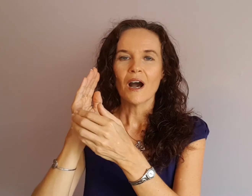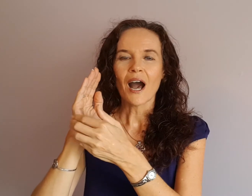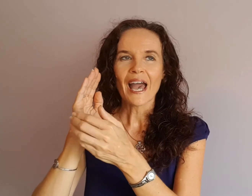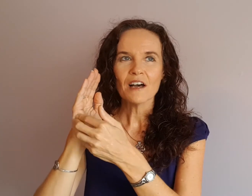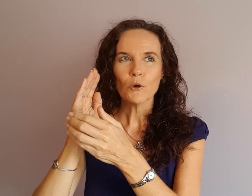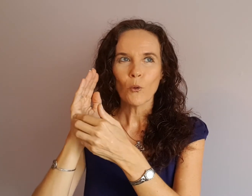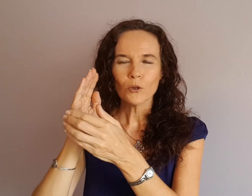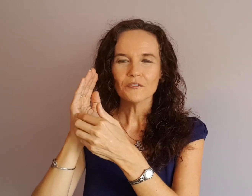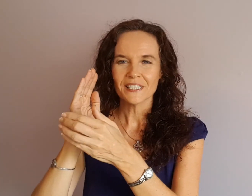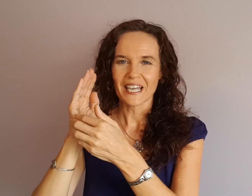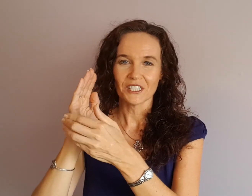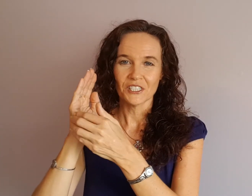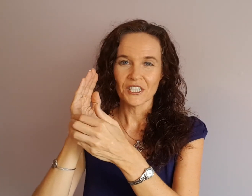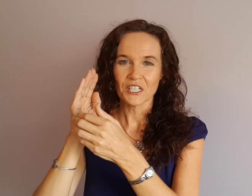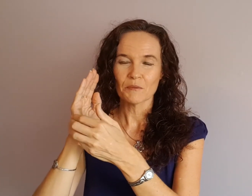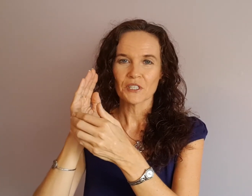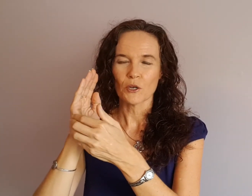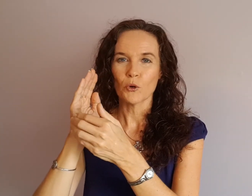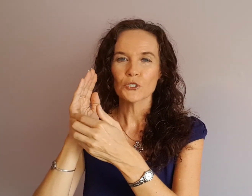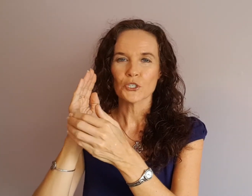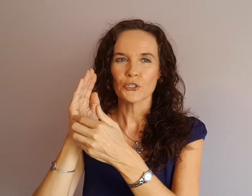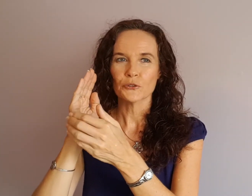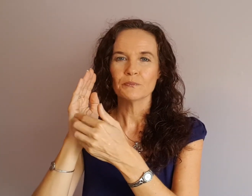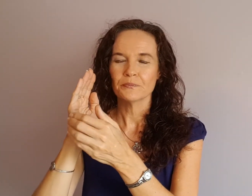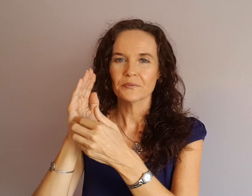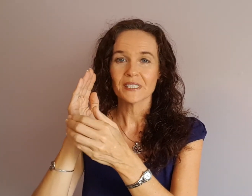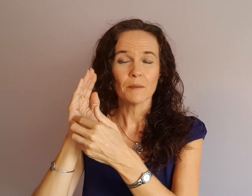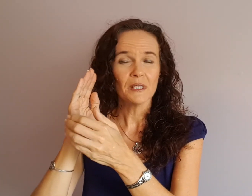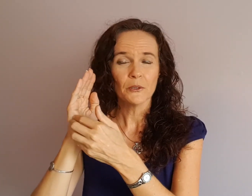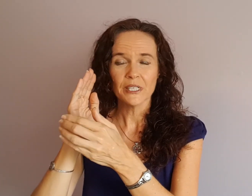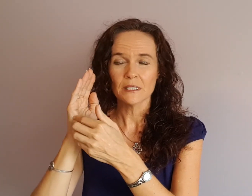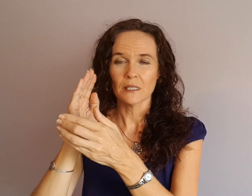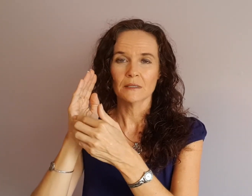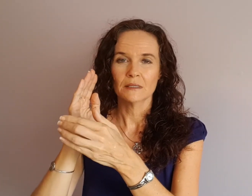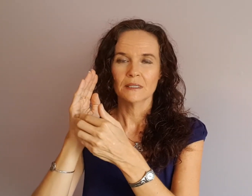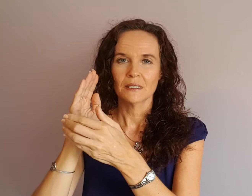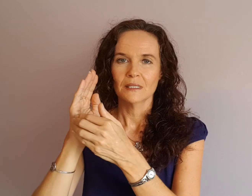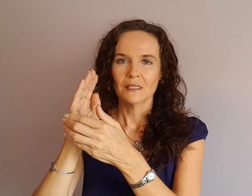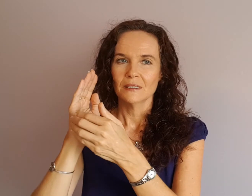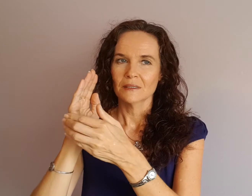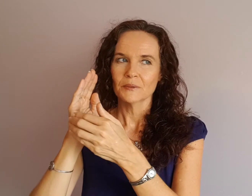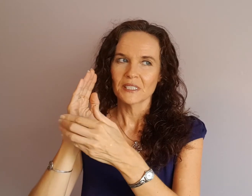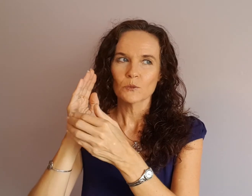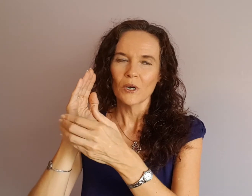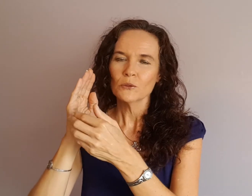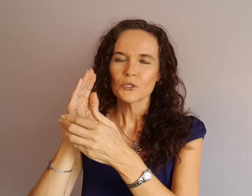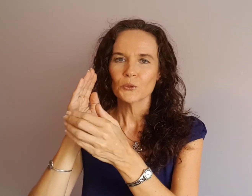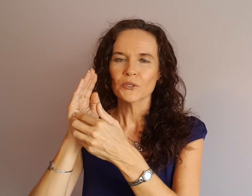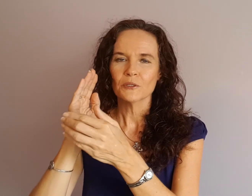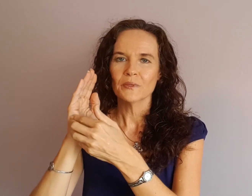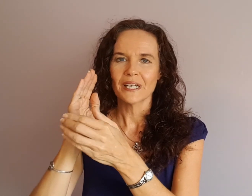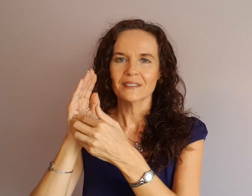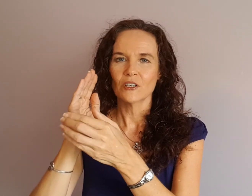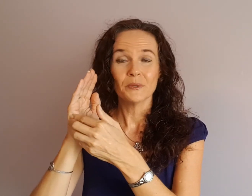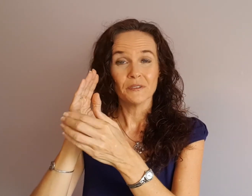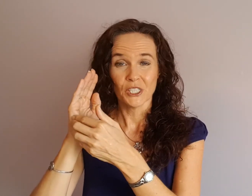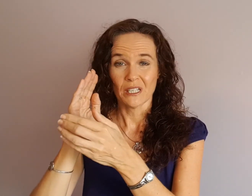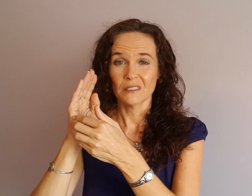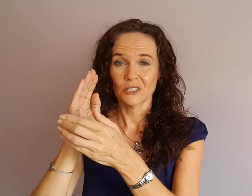I have all of these action steps that I want to do. Some of them are easy. But there's one or two of them that are a bit of a challenge.